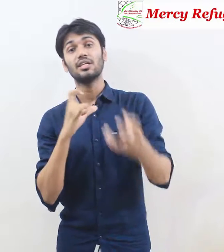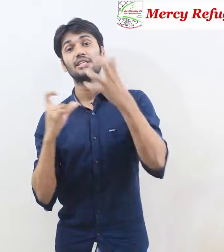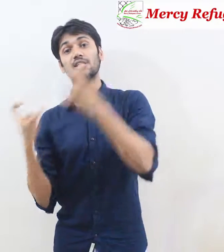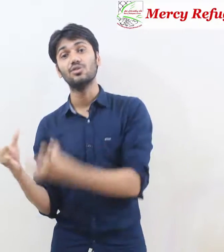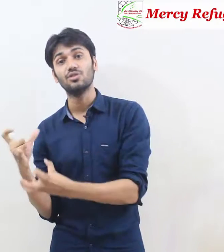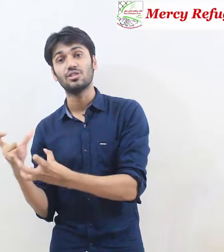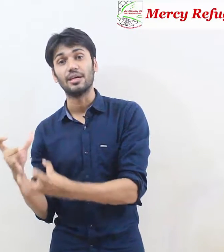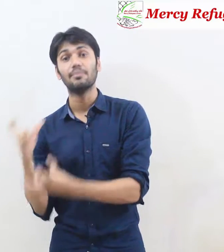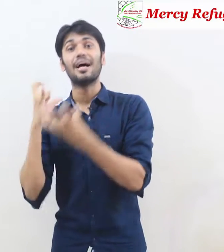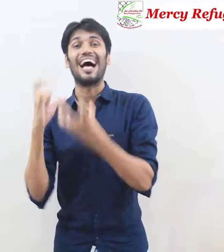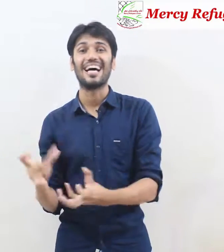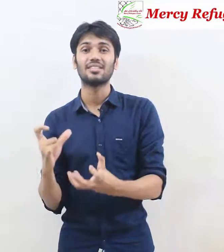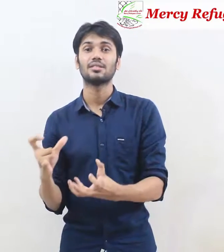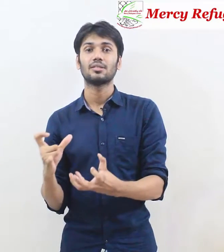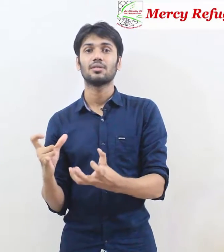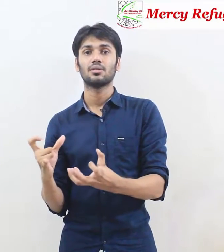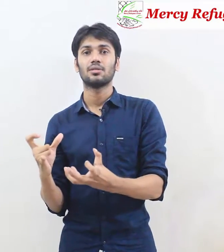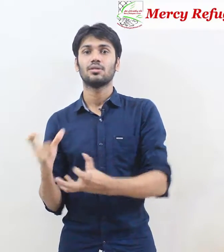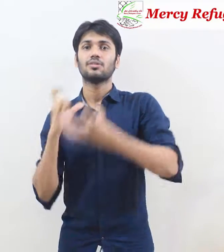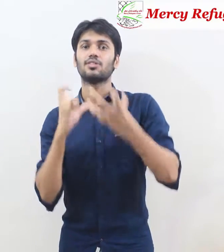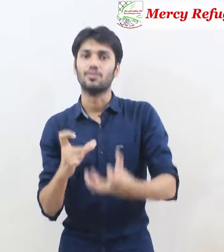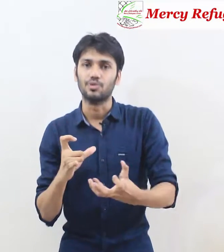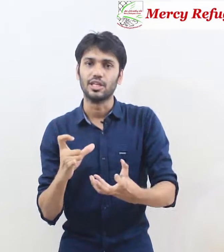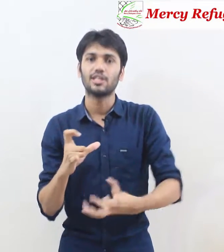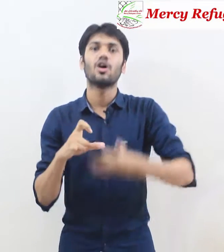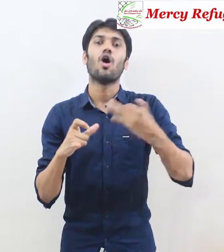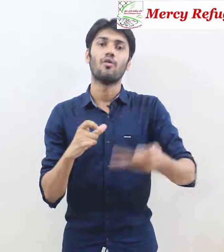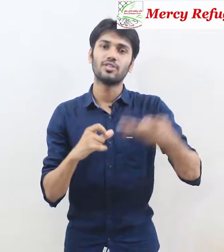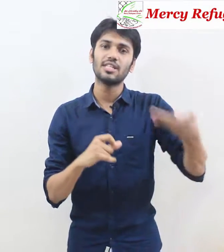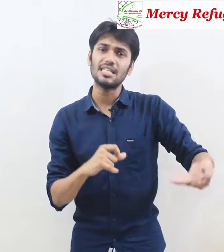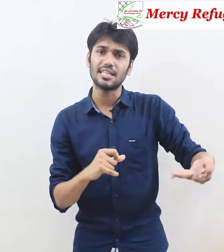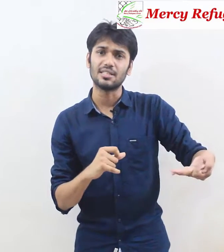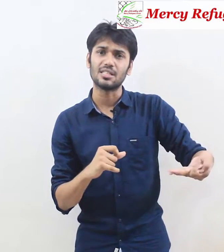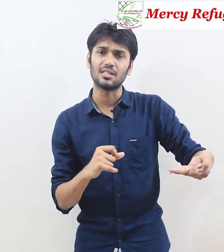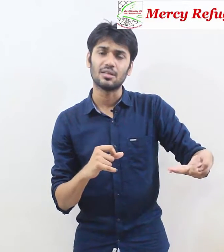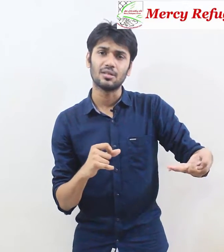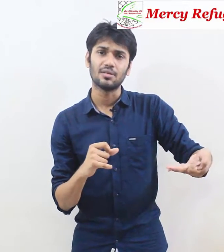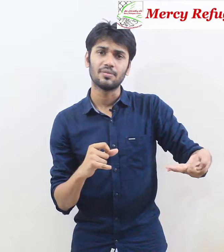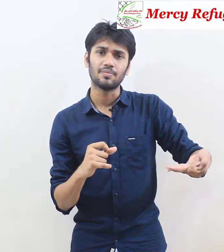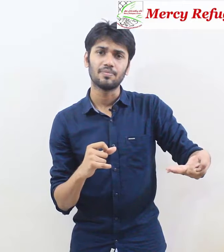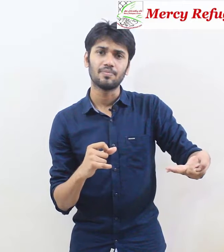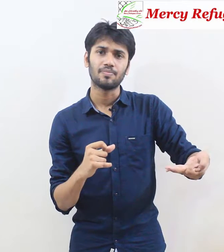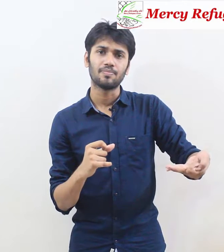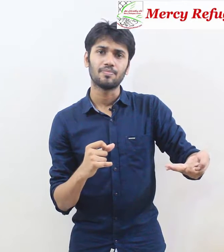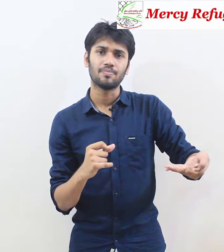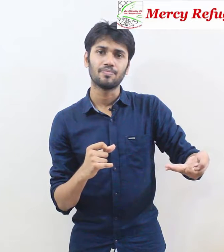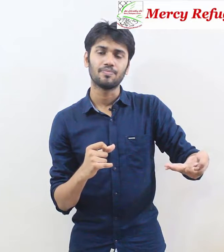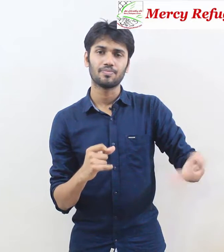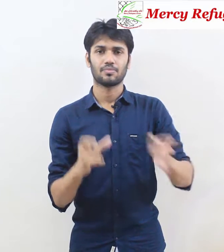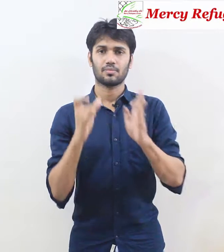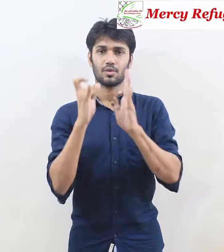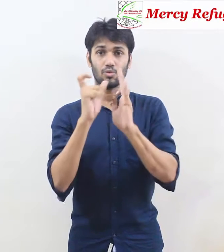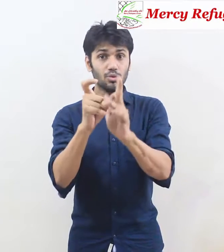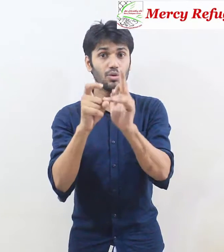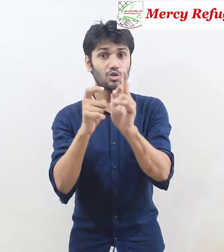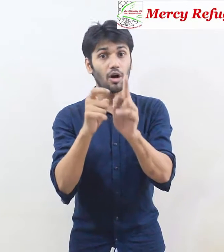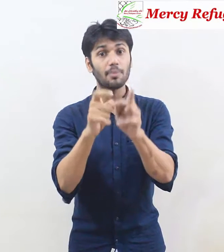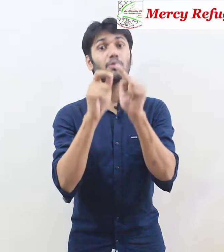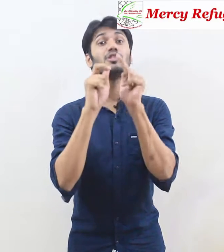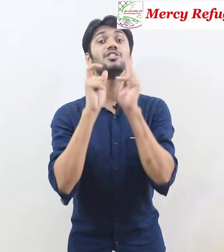use them as subject of a sentence we will talk about this